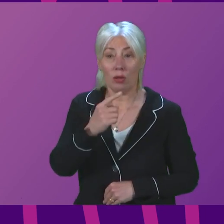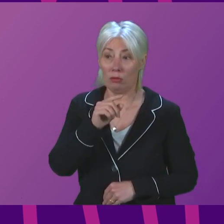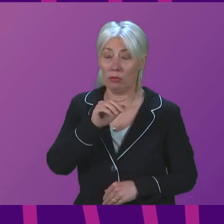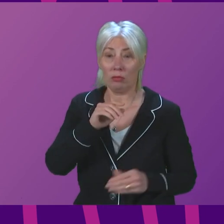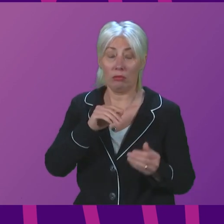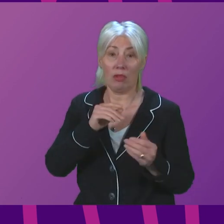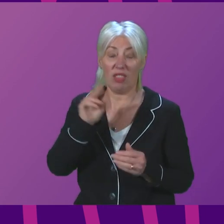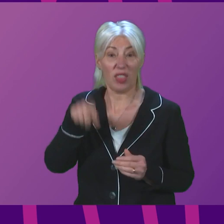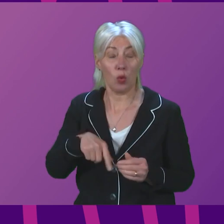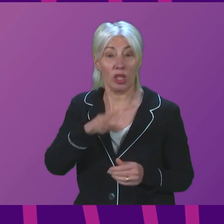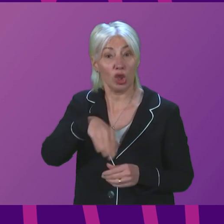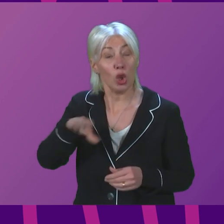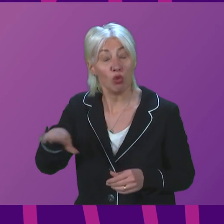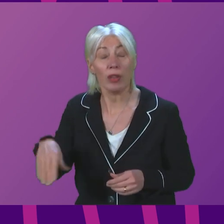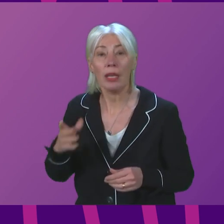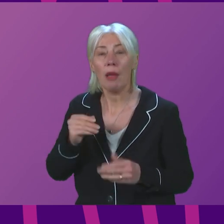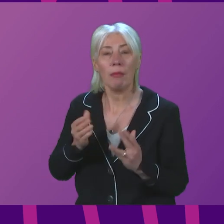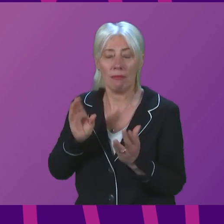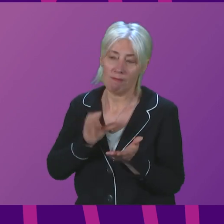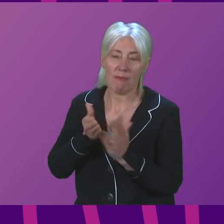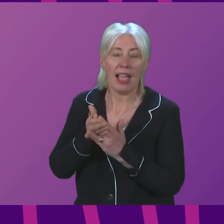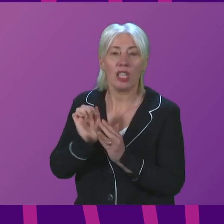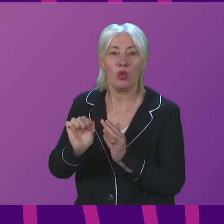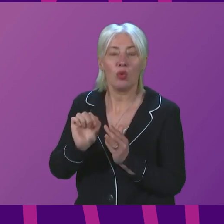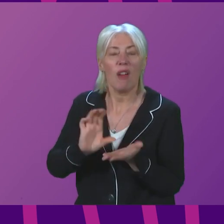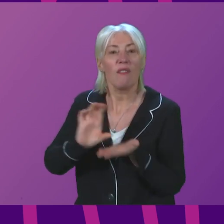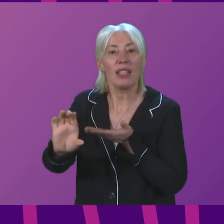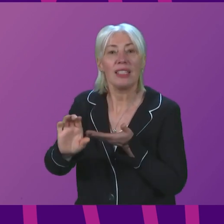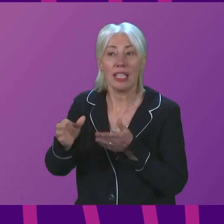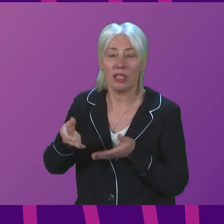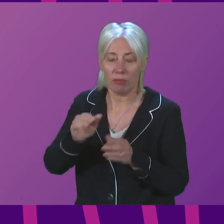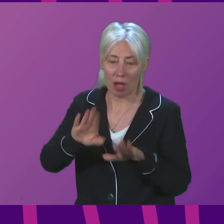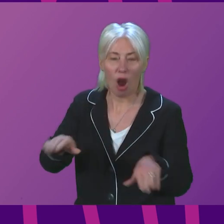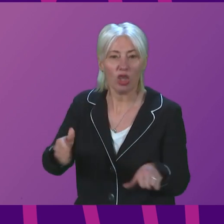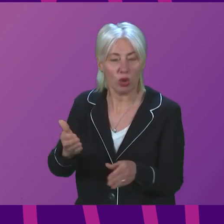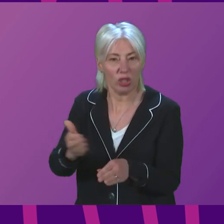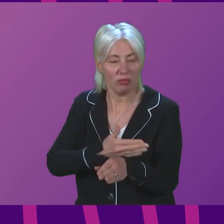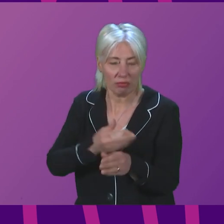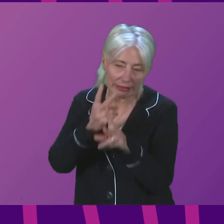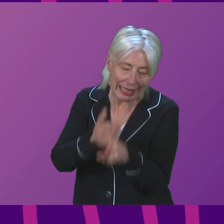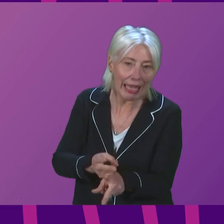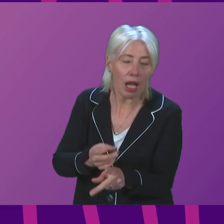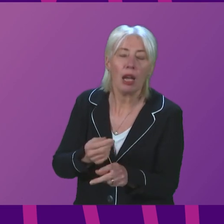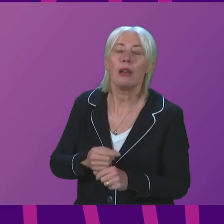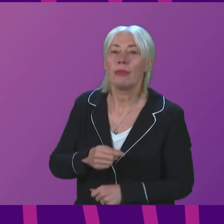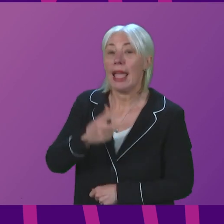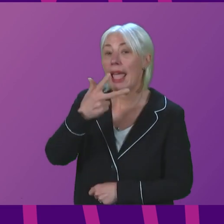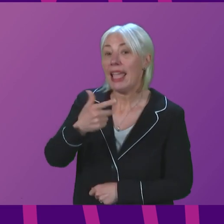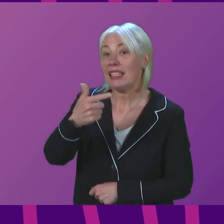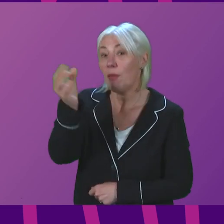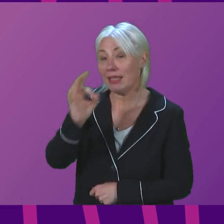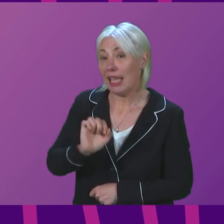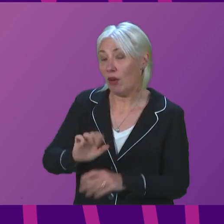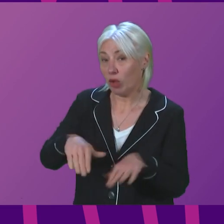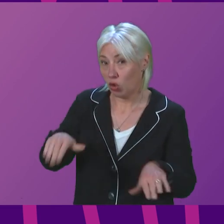were accessing funded early learning and childcare in January of this year. 87% of these children